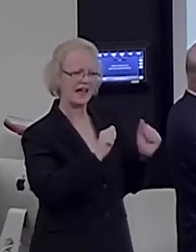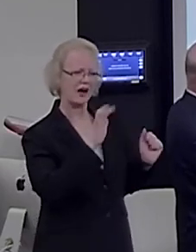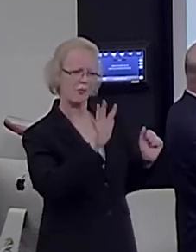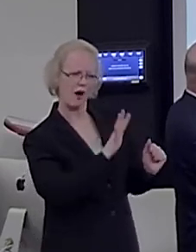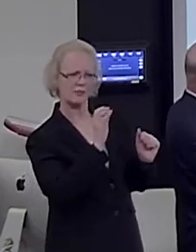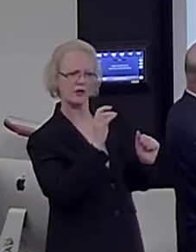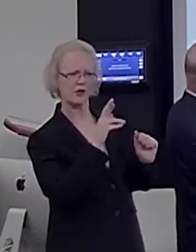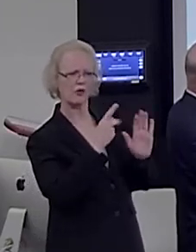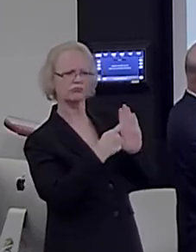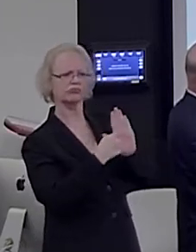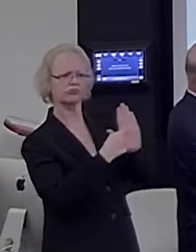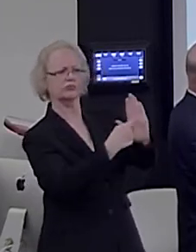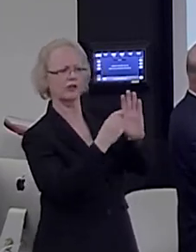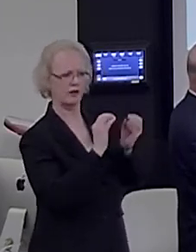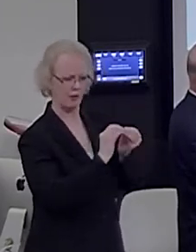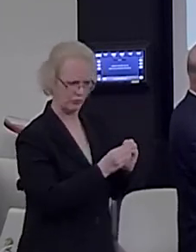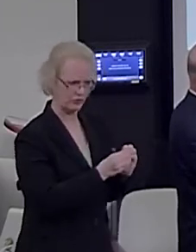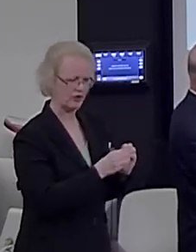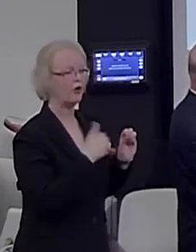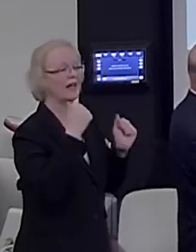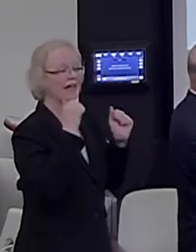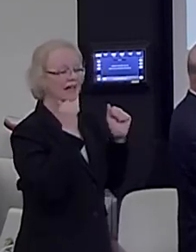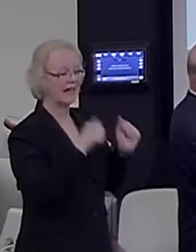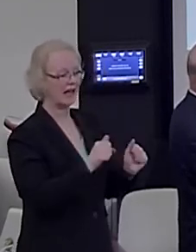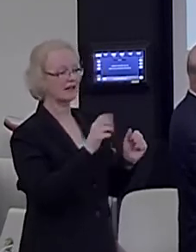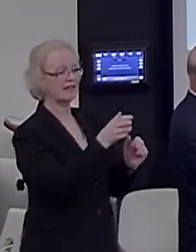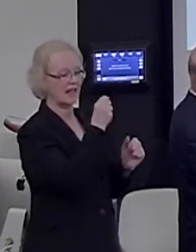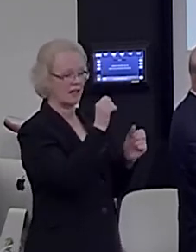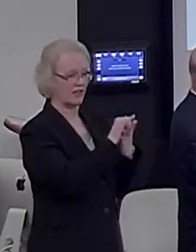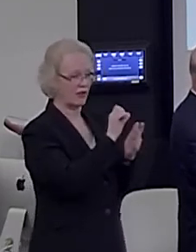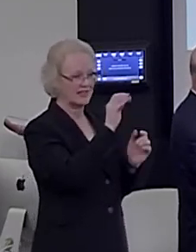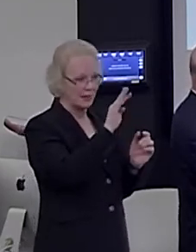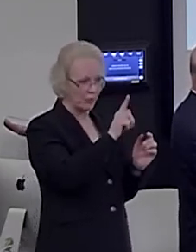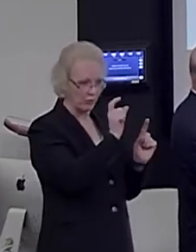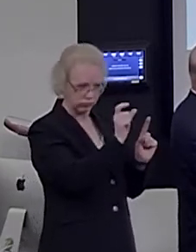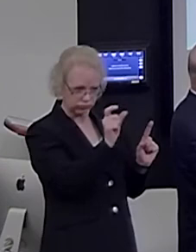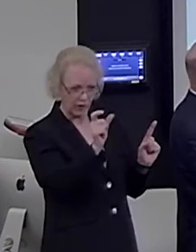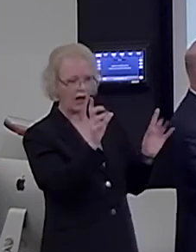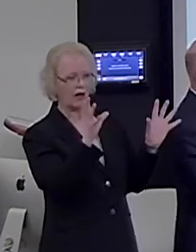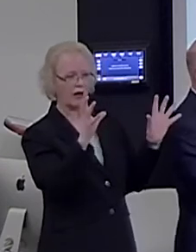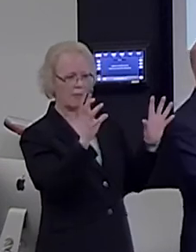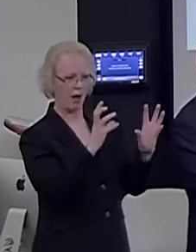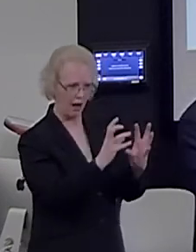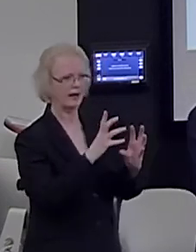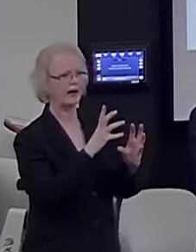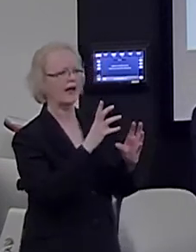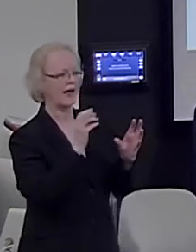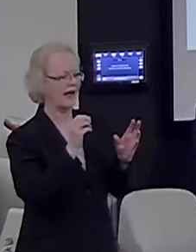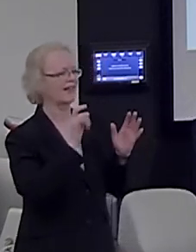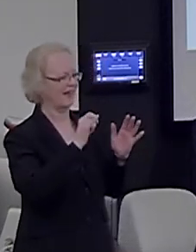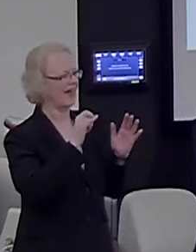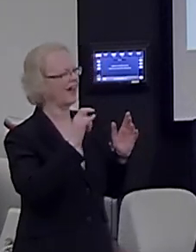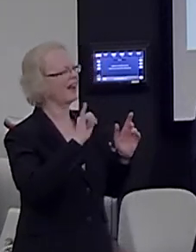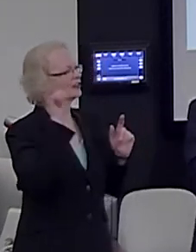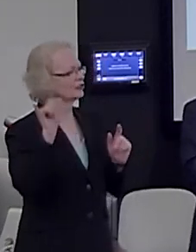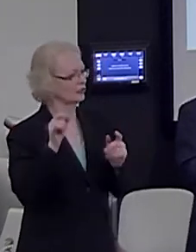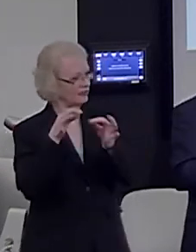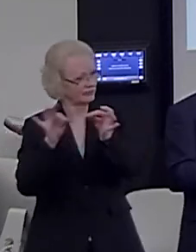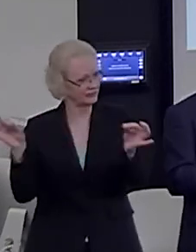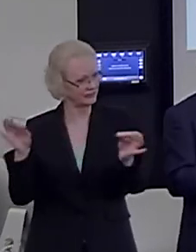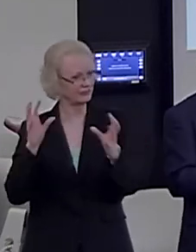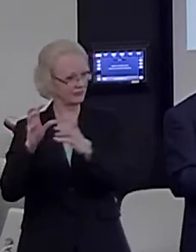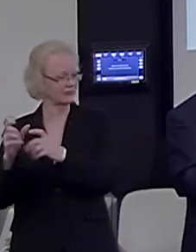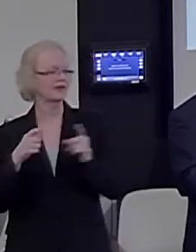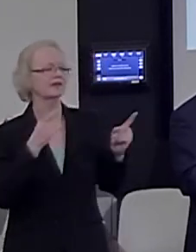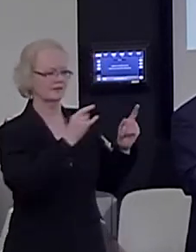And second, to be able to combine these symbols productively, forming nested structures in the language of thought, as I just showed you for geometry.